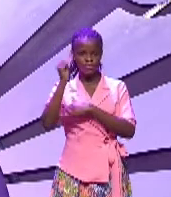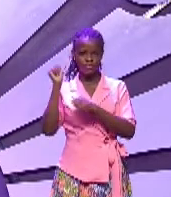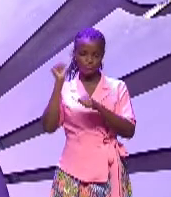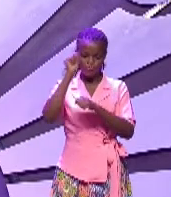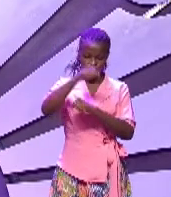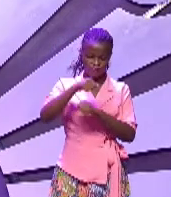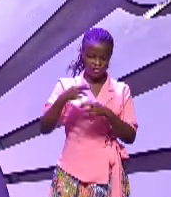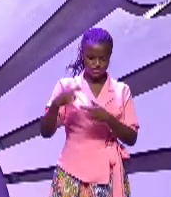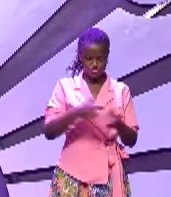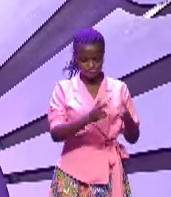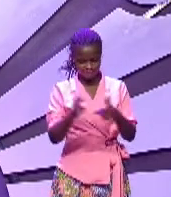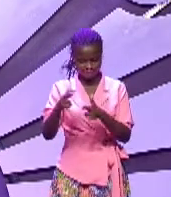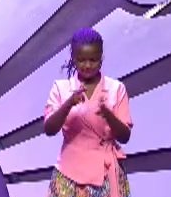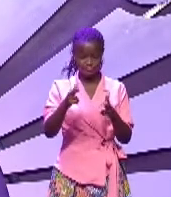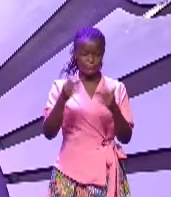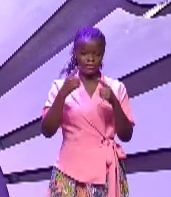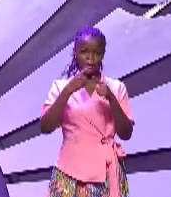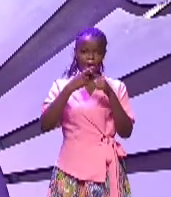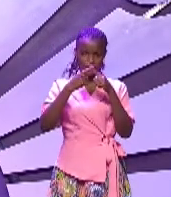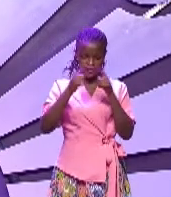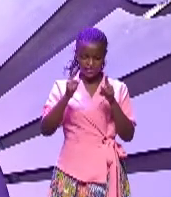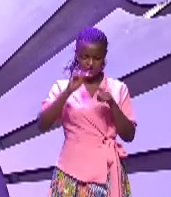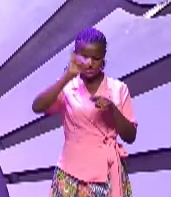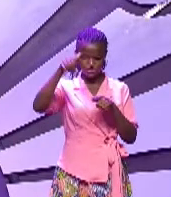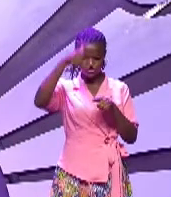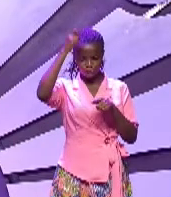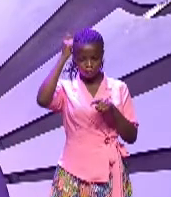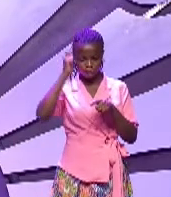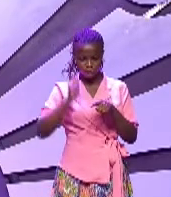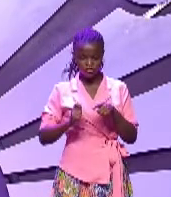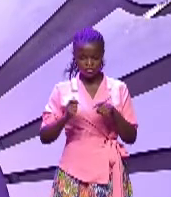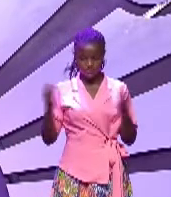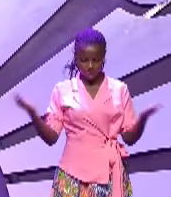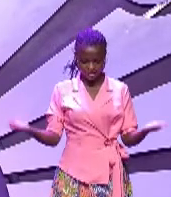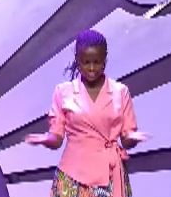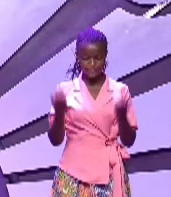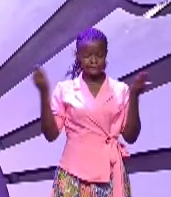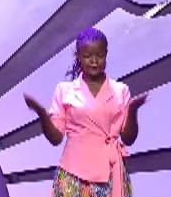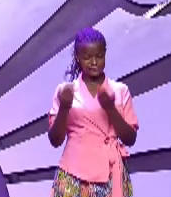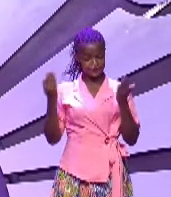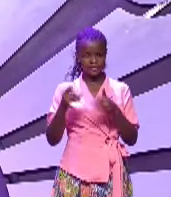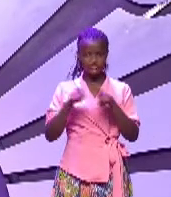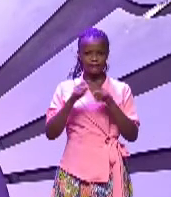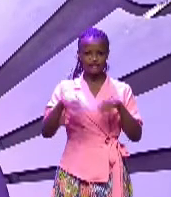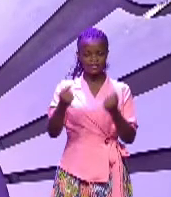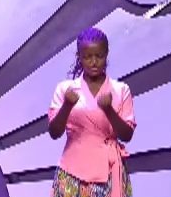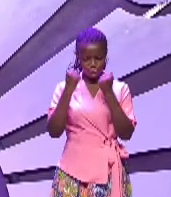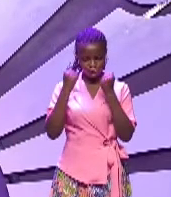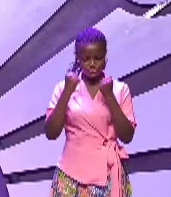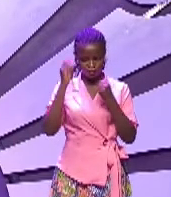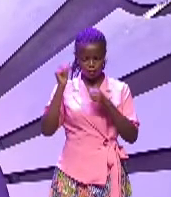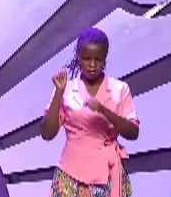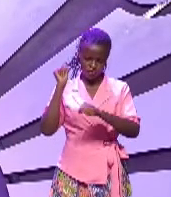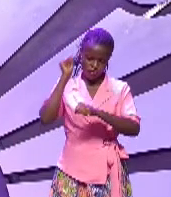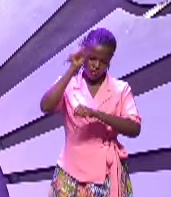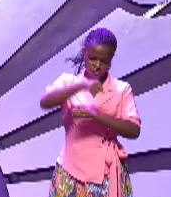Jordan 28 but charge Joshua and encourage him and strengthen him for he shall go over